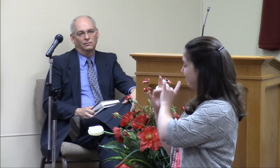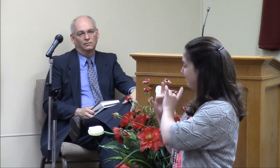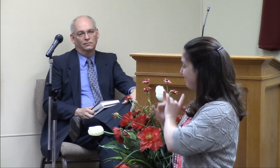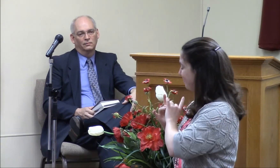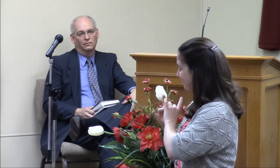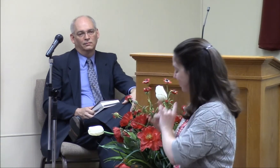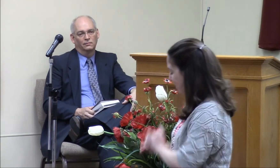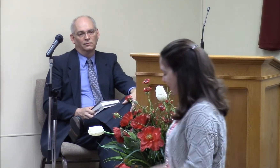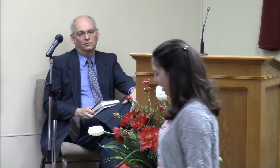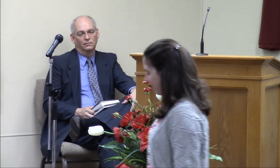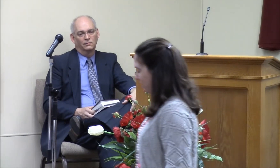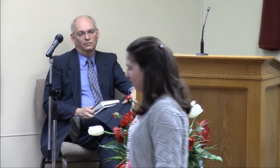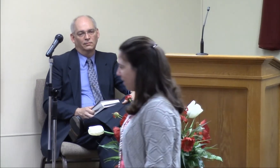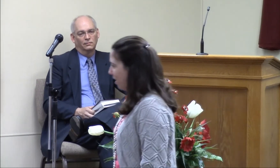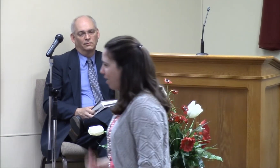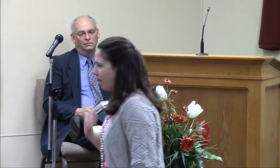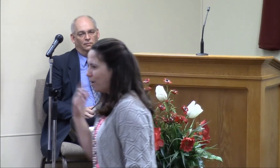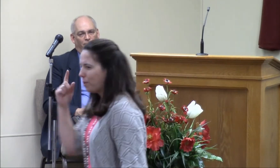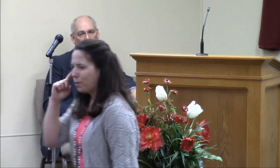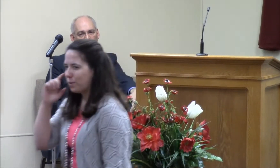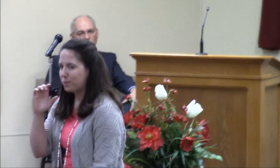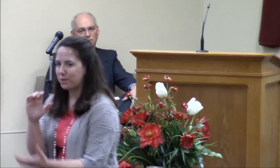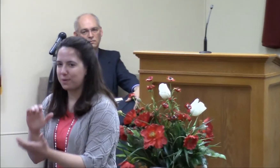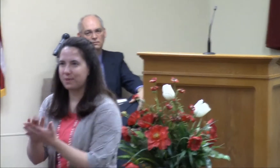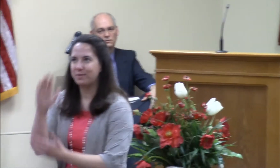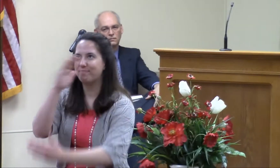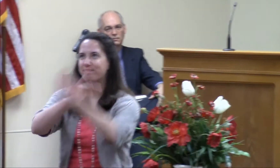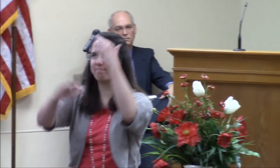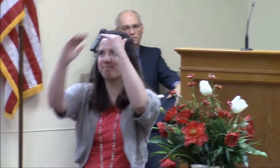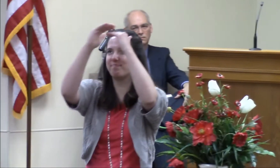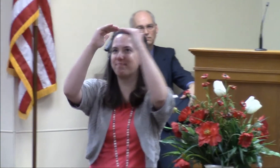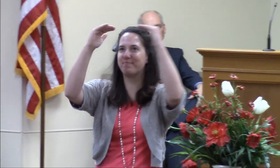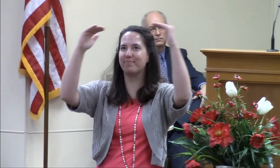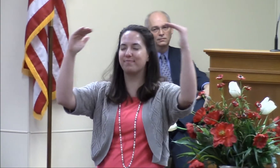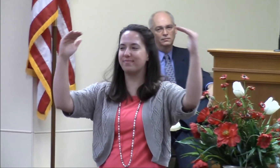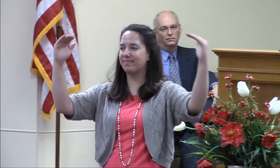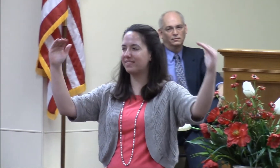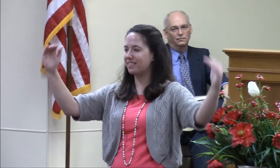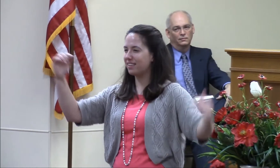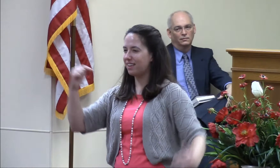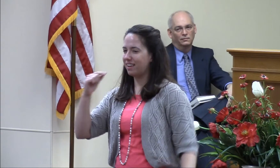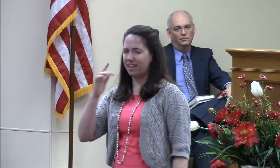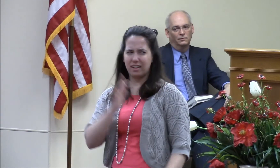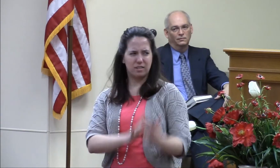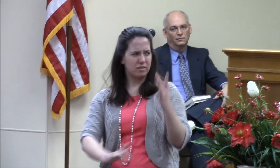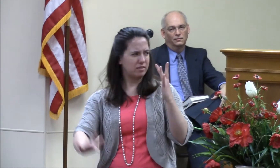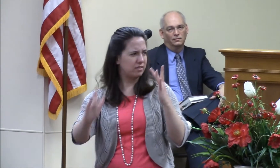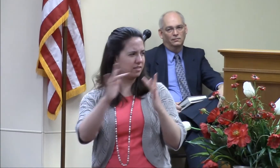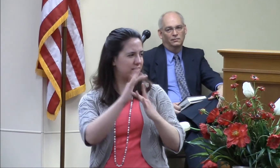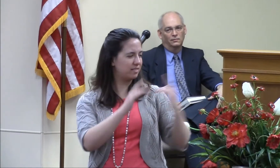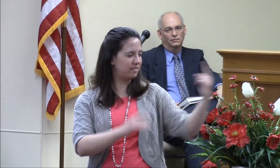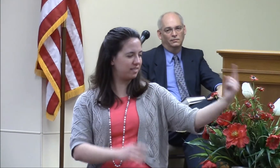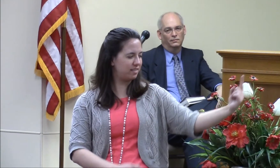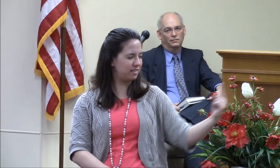Finally we were there face to face And he placed only